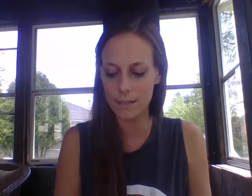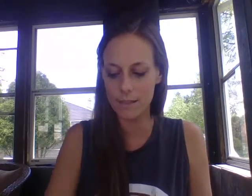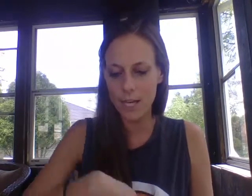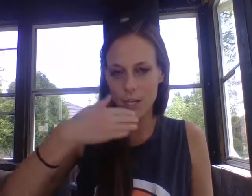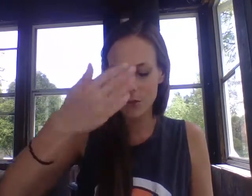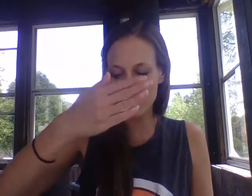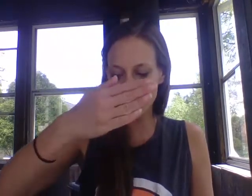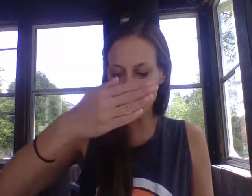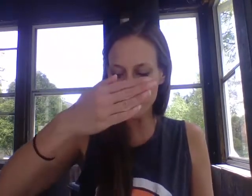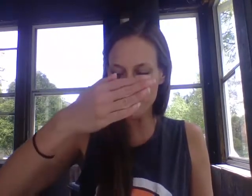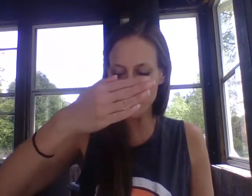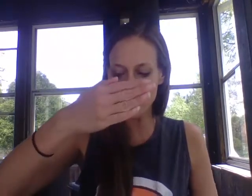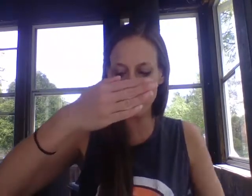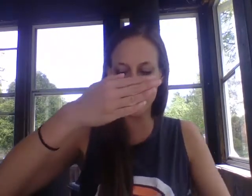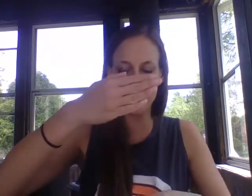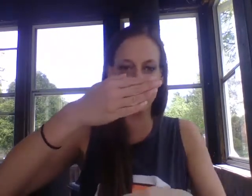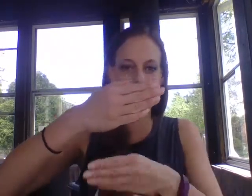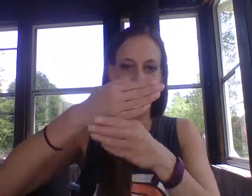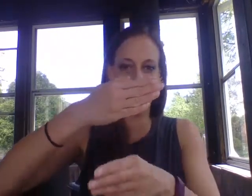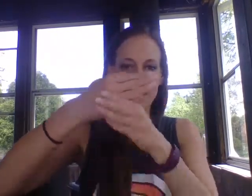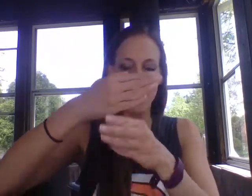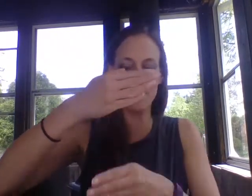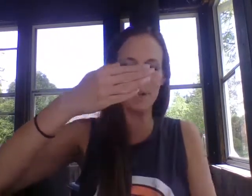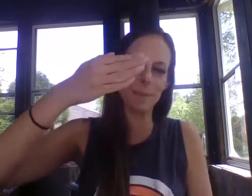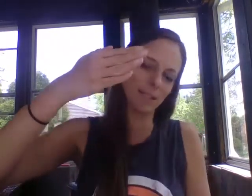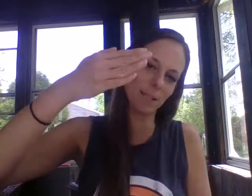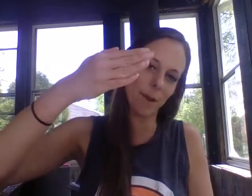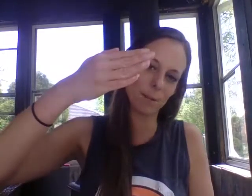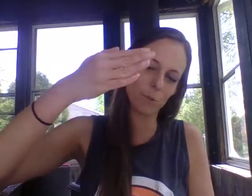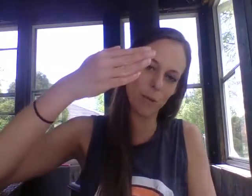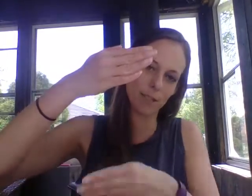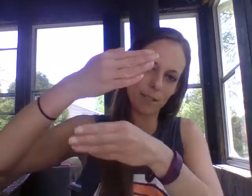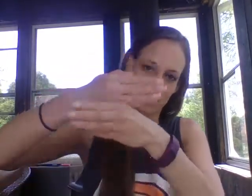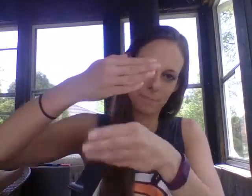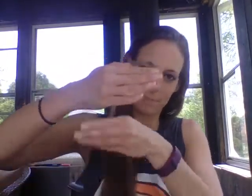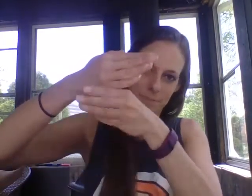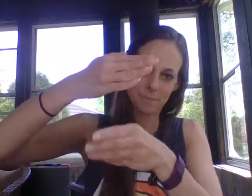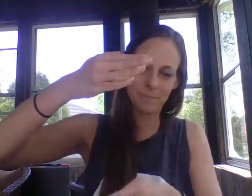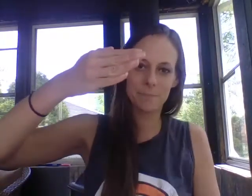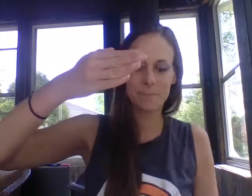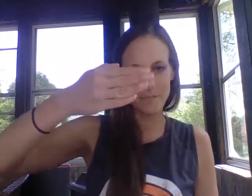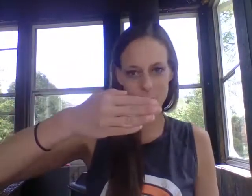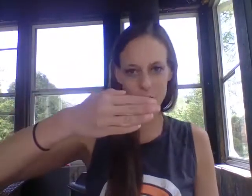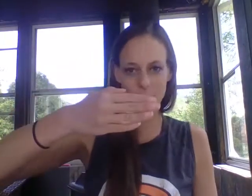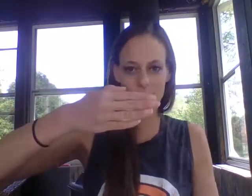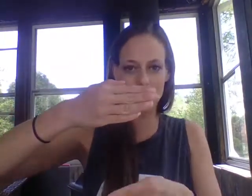so you have your top hand here and you tap it against the bottom twice for soccer